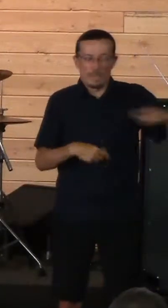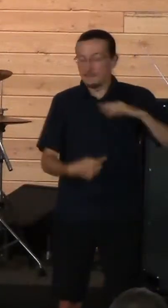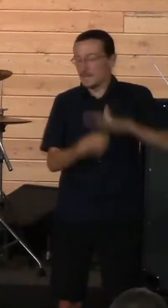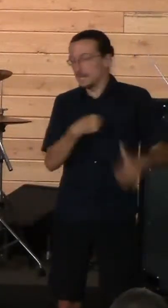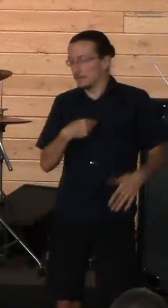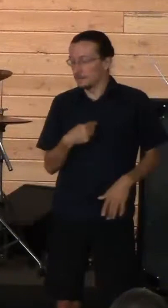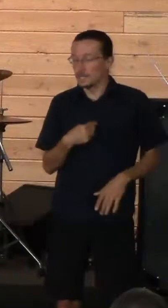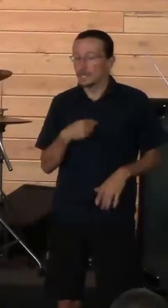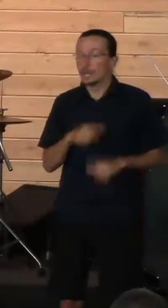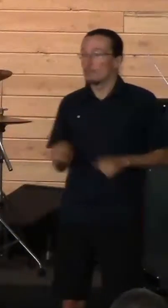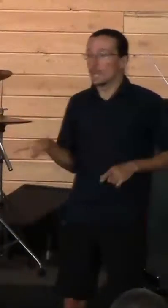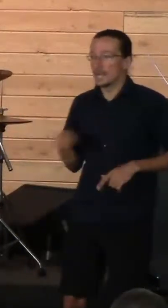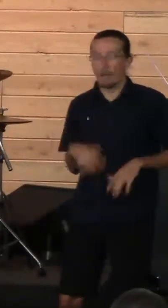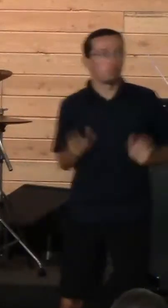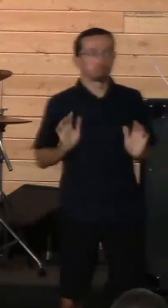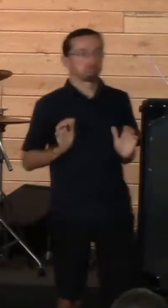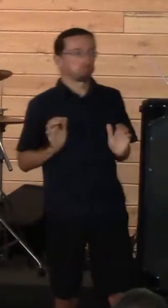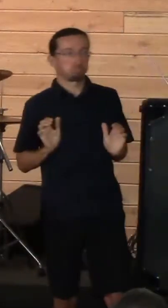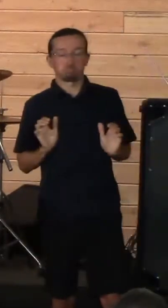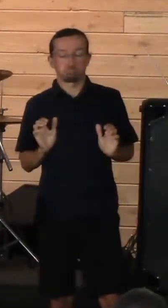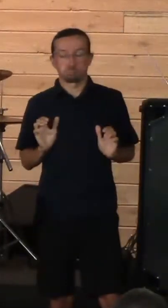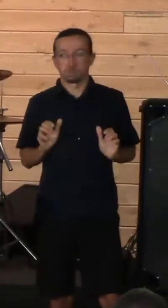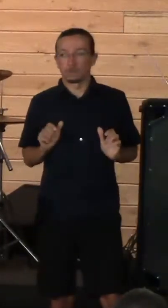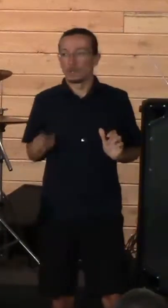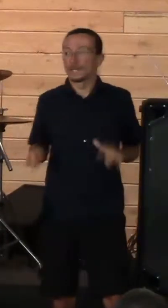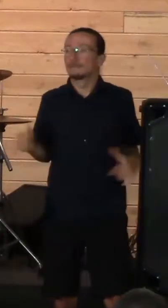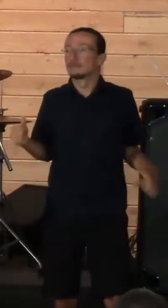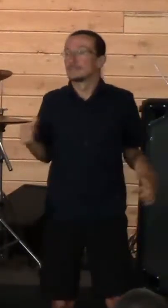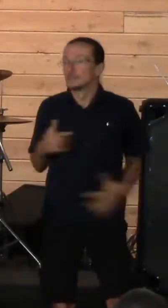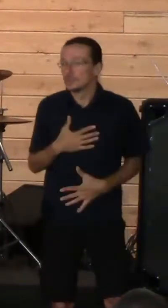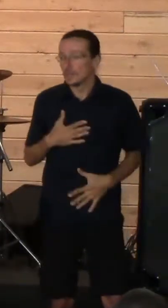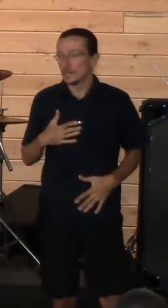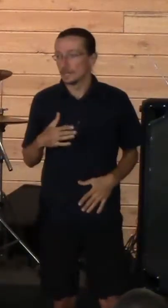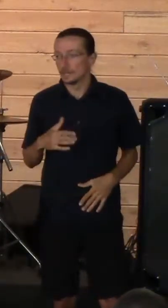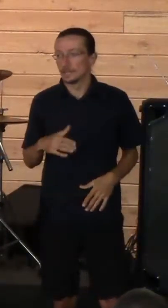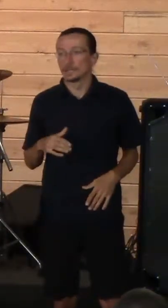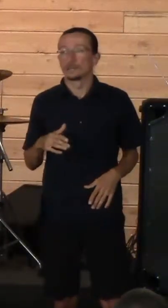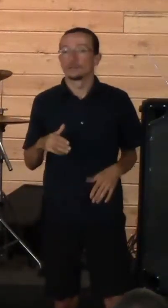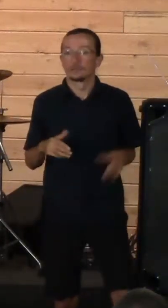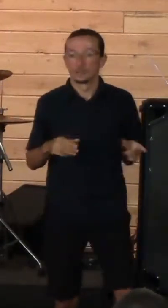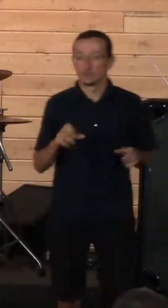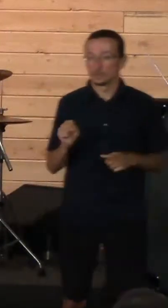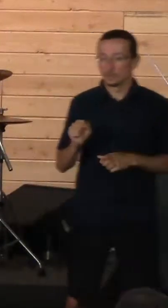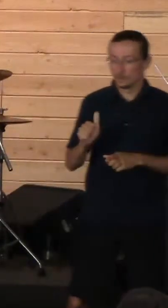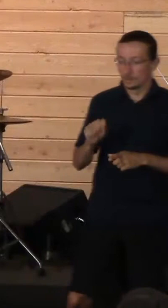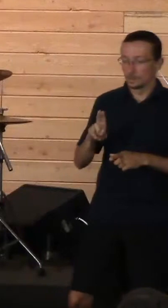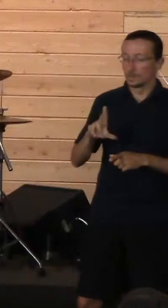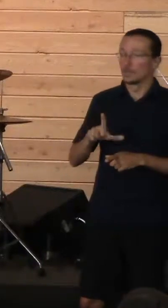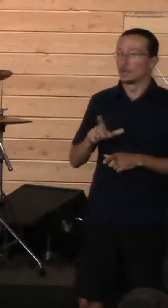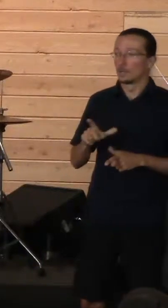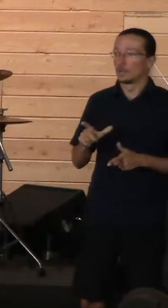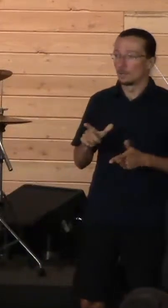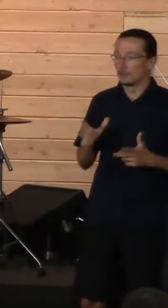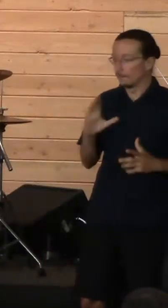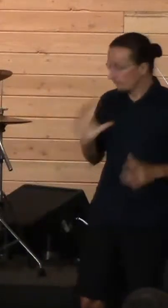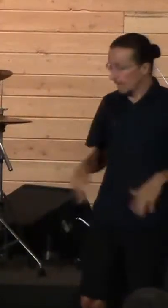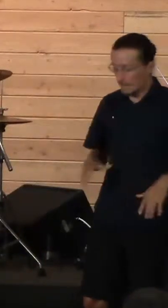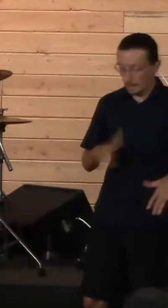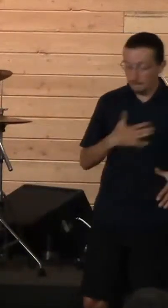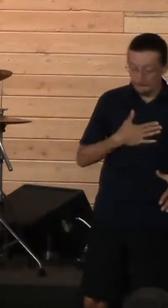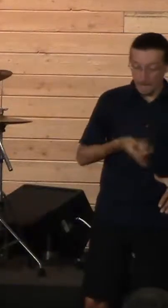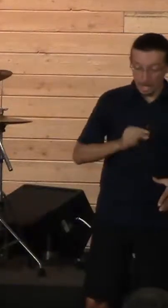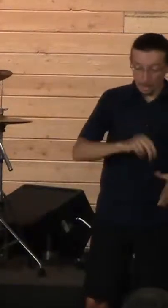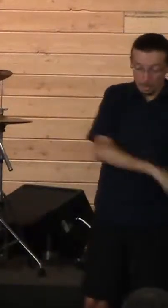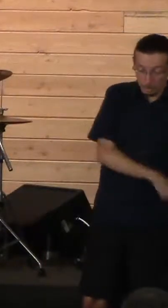but the armor bearer would not do it, for he was greatly afraid. Therefore, Saul took a sword and fell on it. And then when his